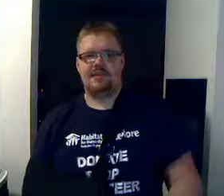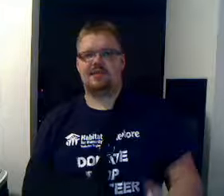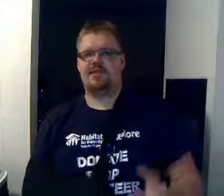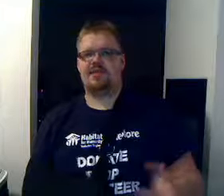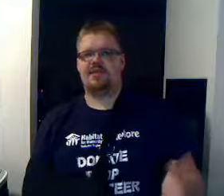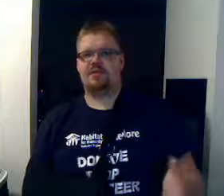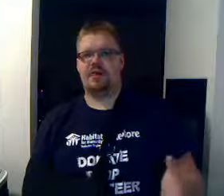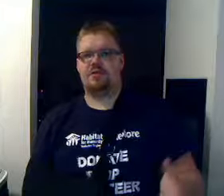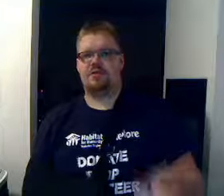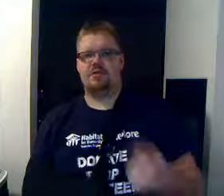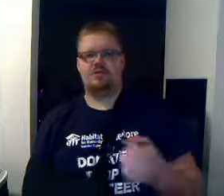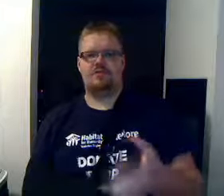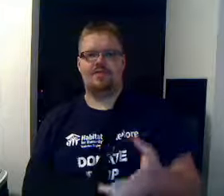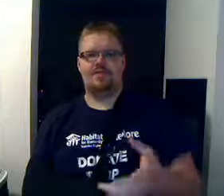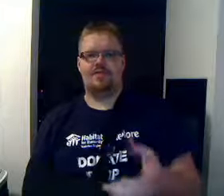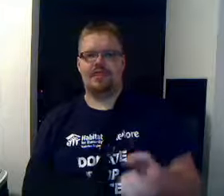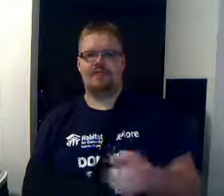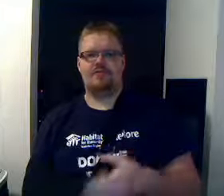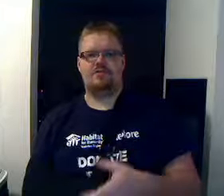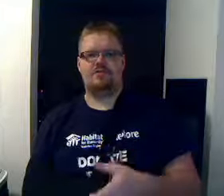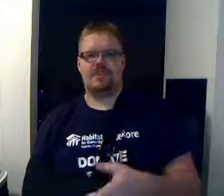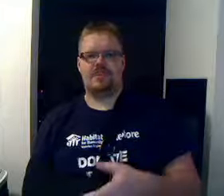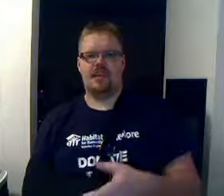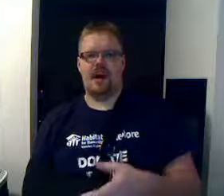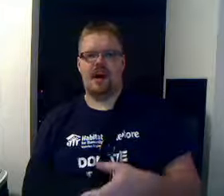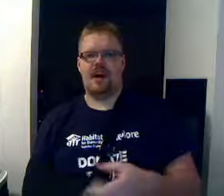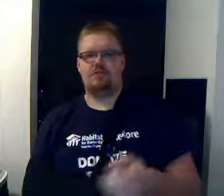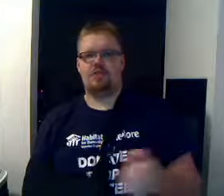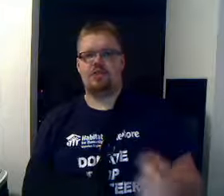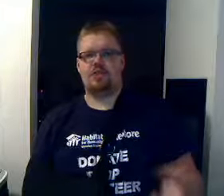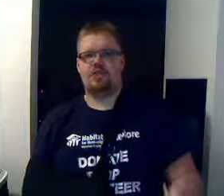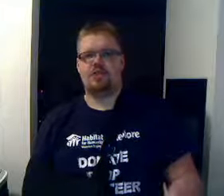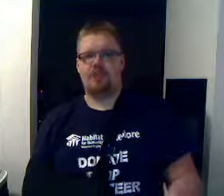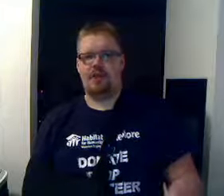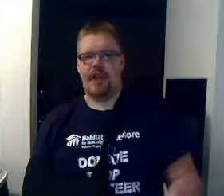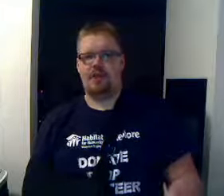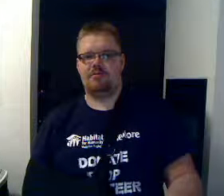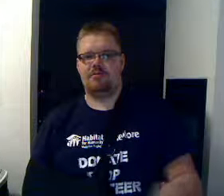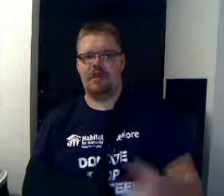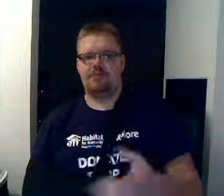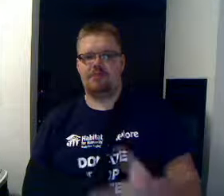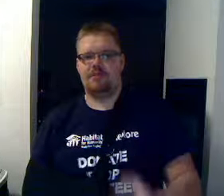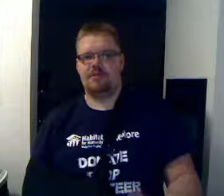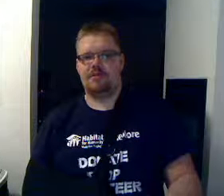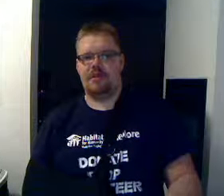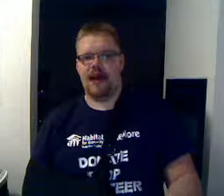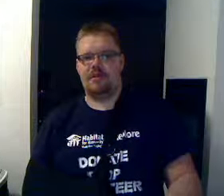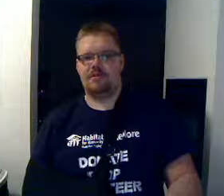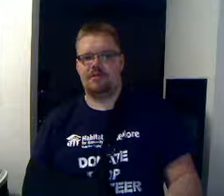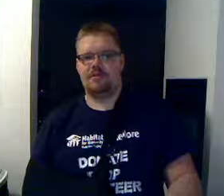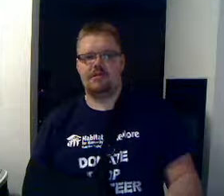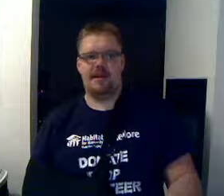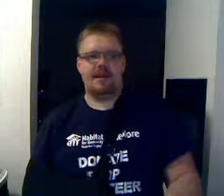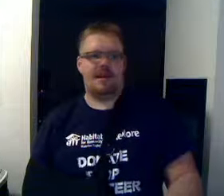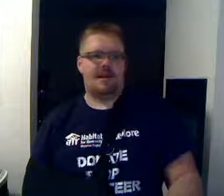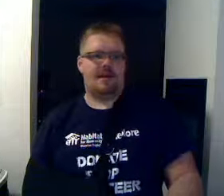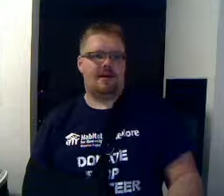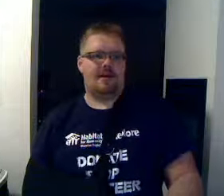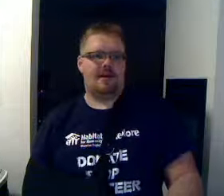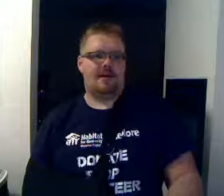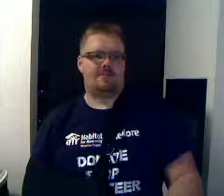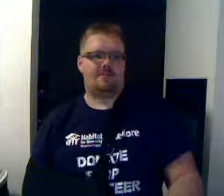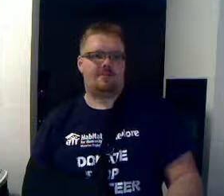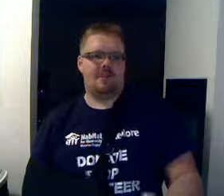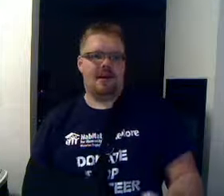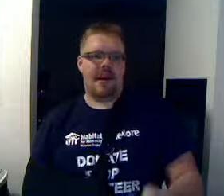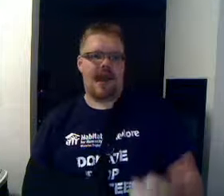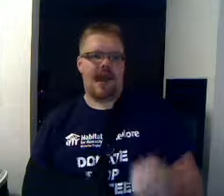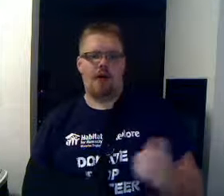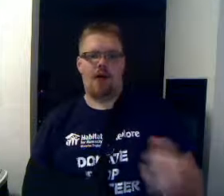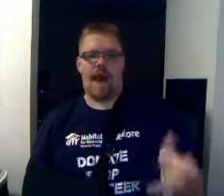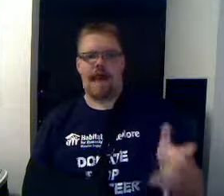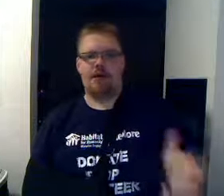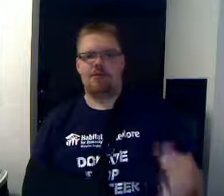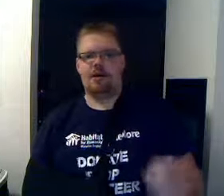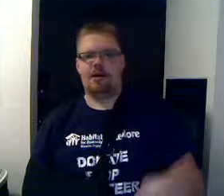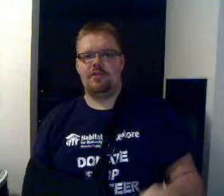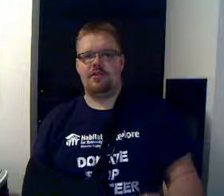Decisions about who's going to live, who's going to die, what are the troop counts after these battles, how angry are the